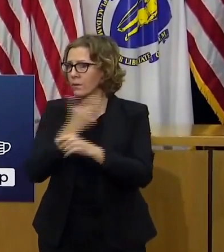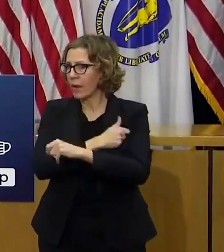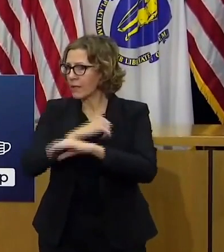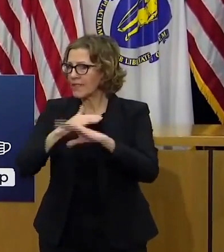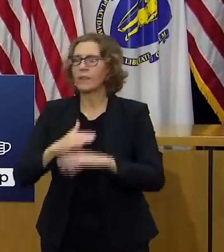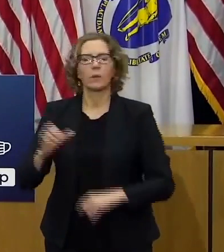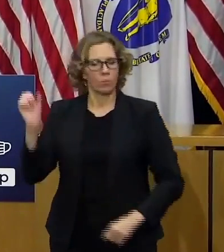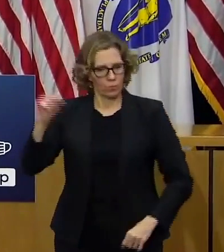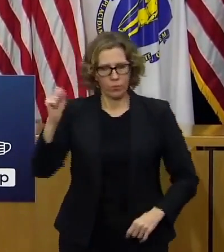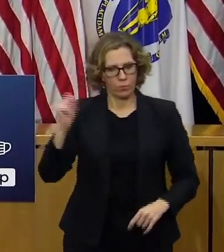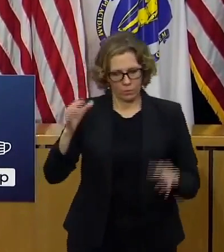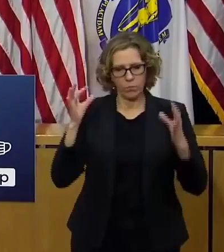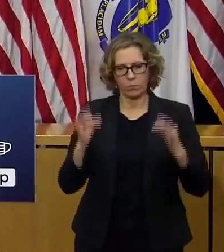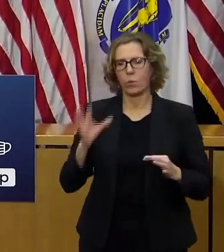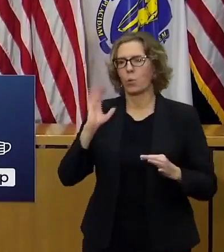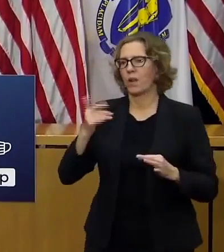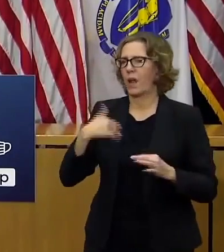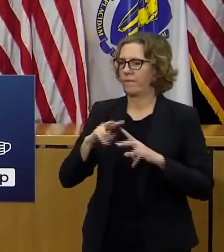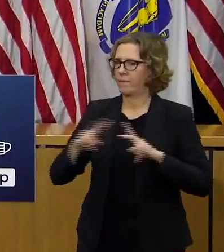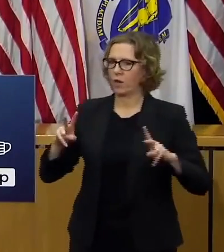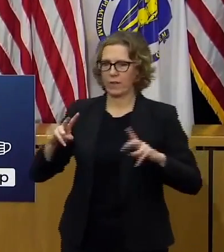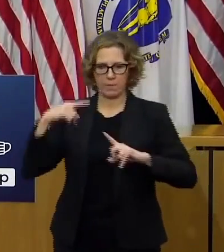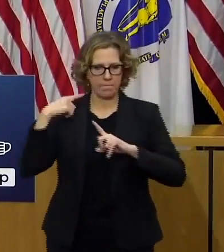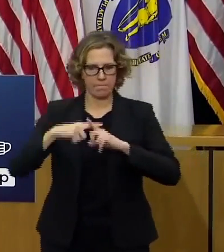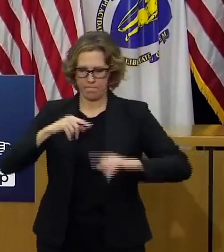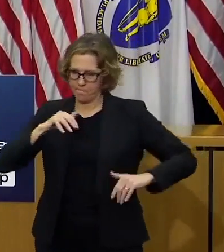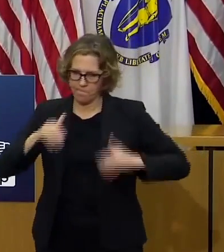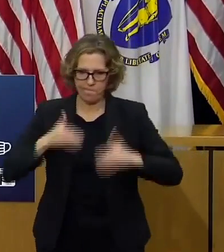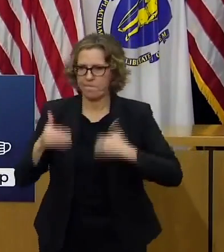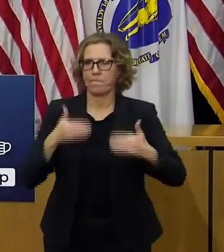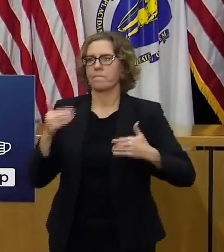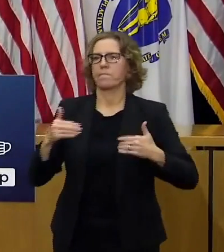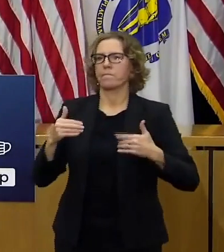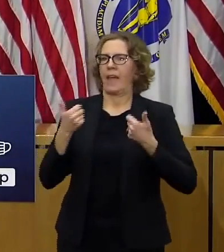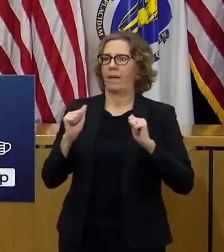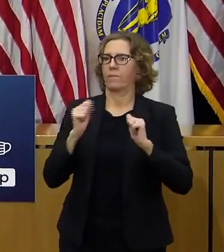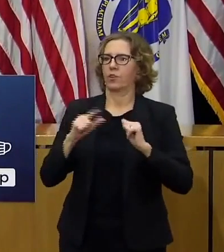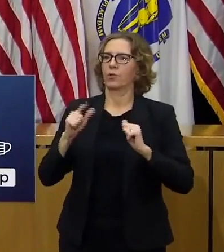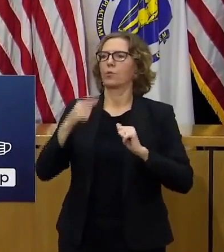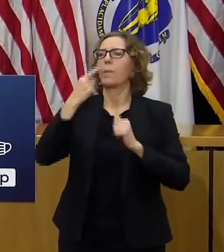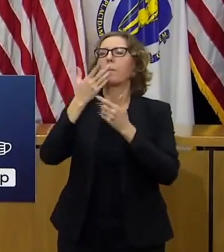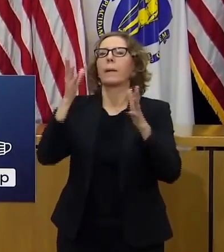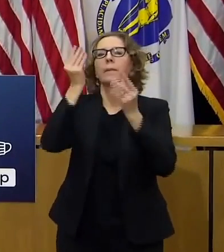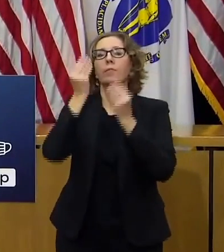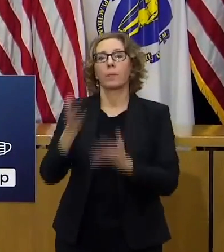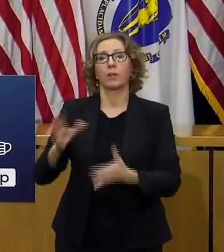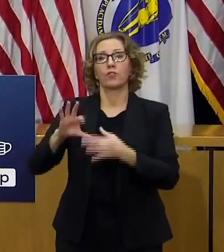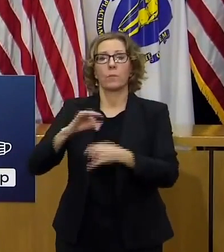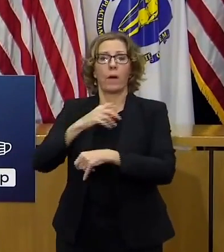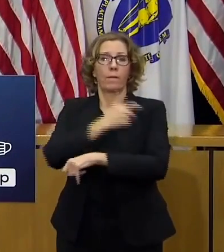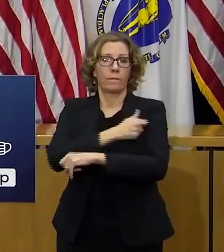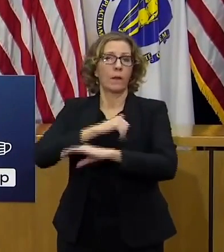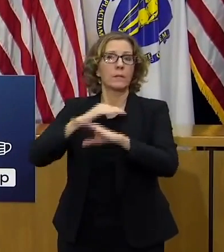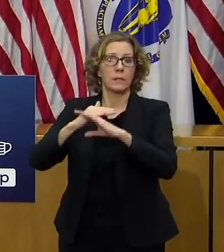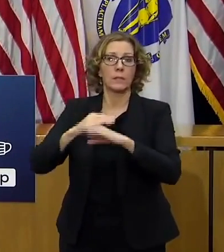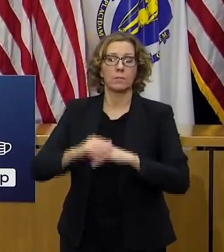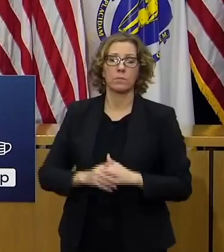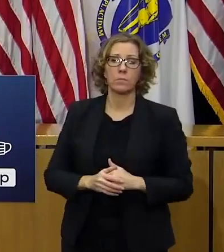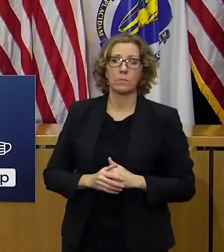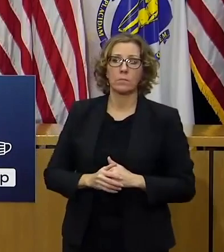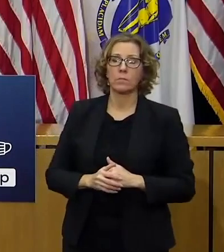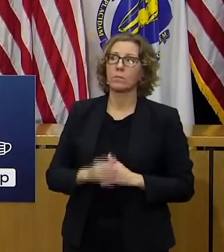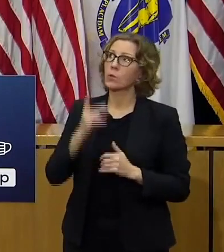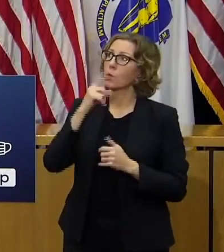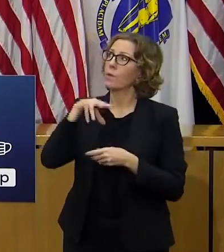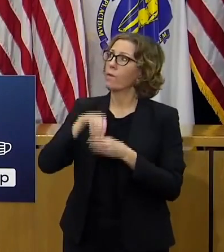be a pretty aggressive effort uh to communicate a public information campaign associated with this it will probably involve people who are both